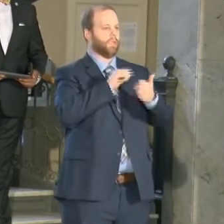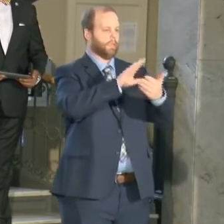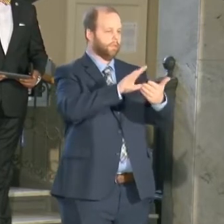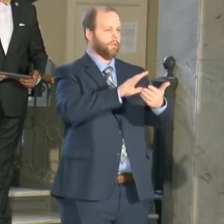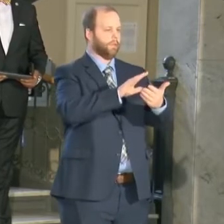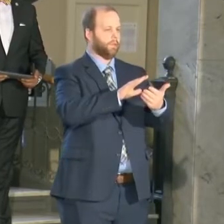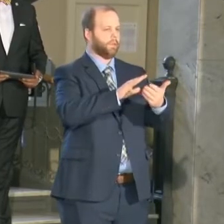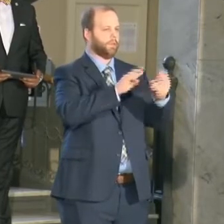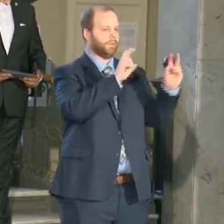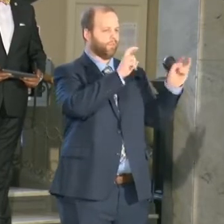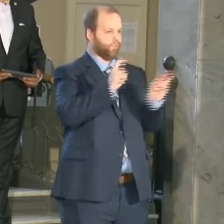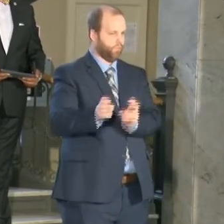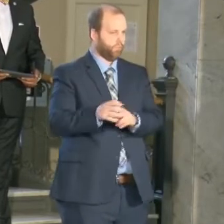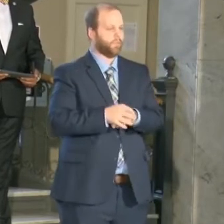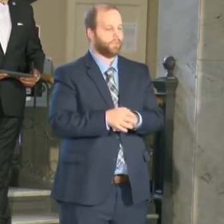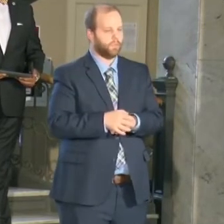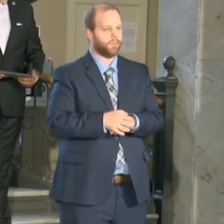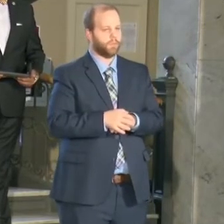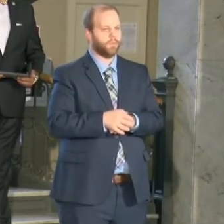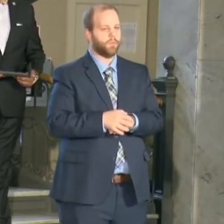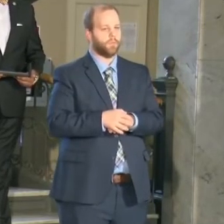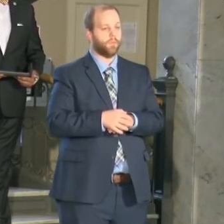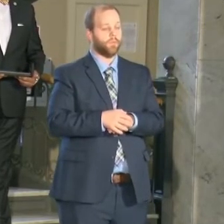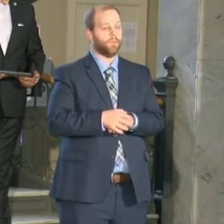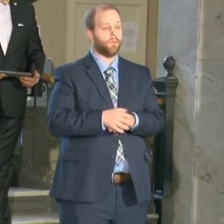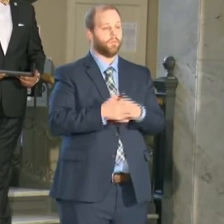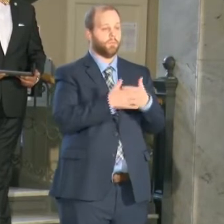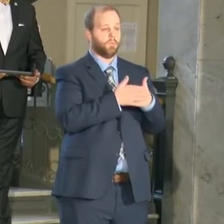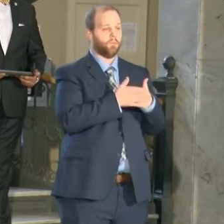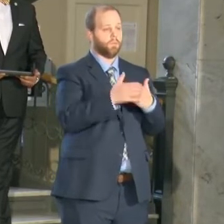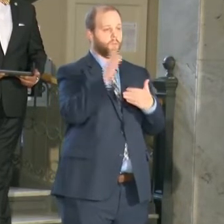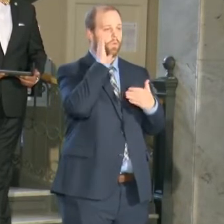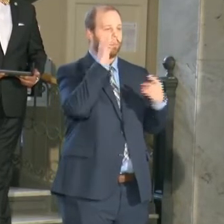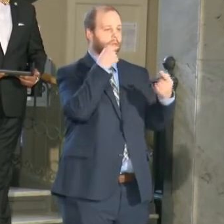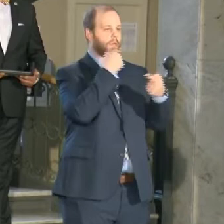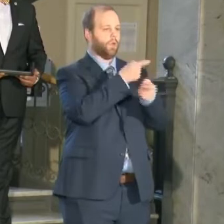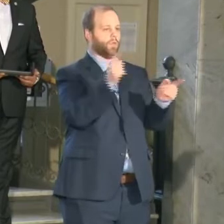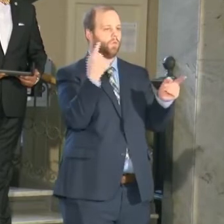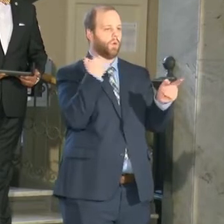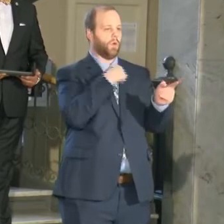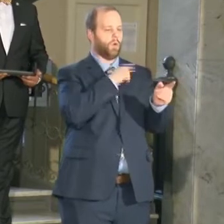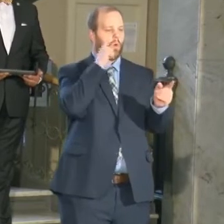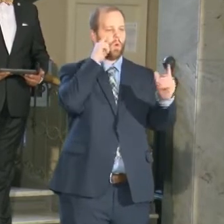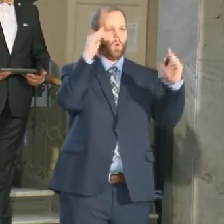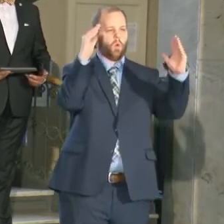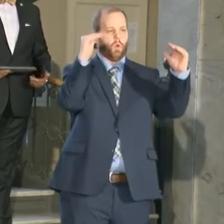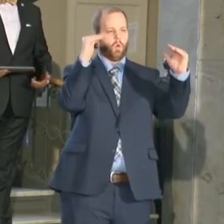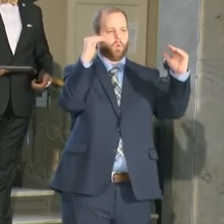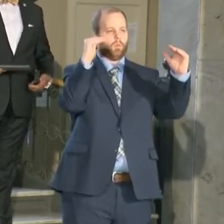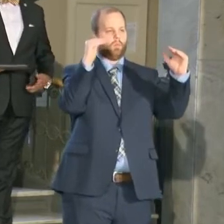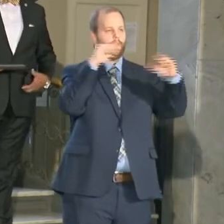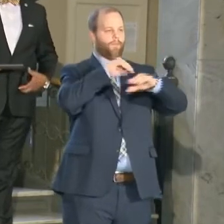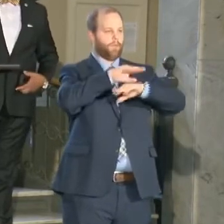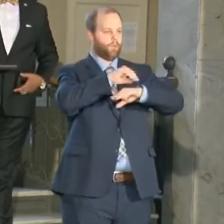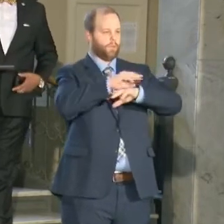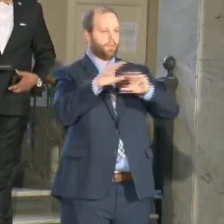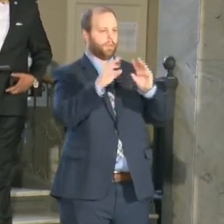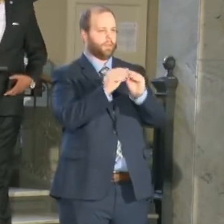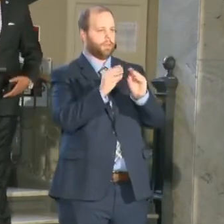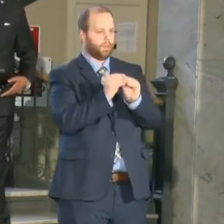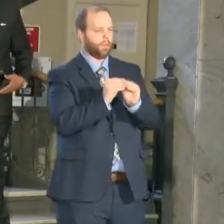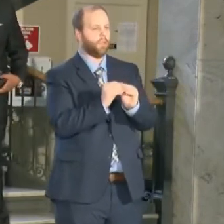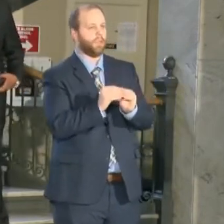this will align in the coming days when we announce our hope advisory council which stands for holistic outreach